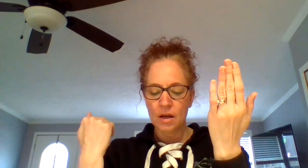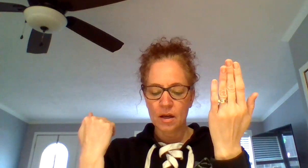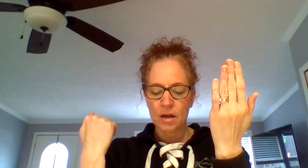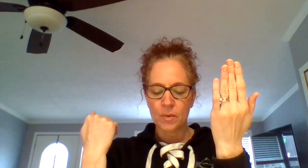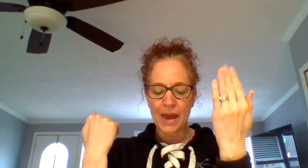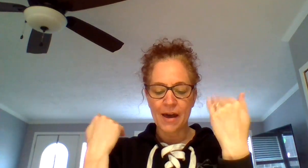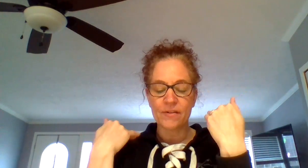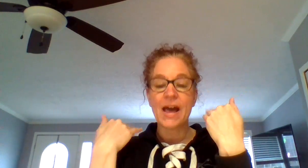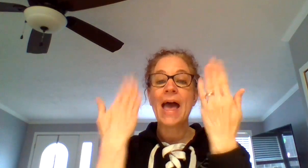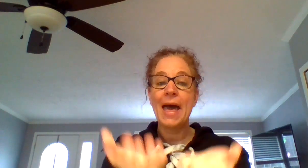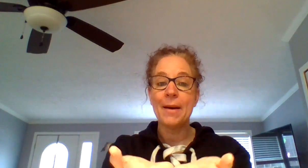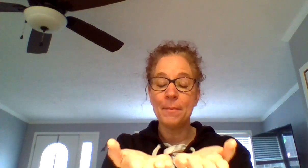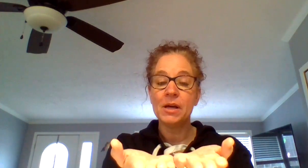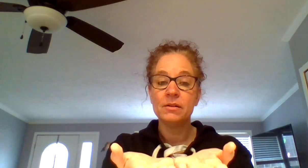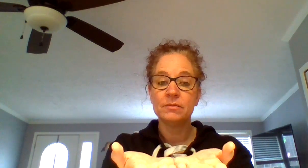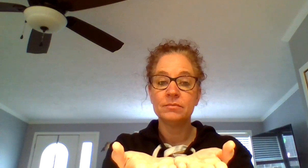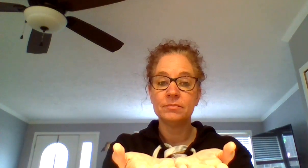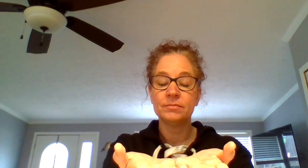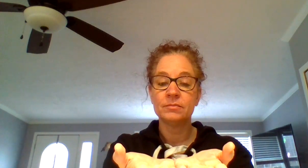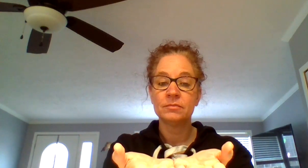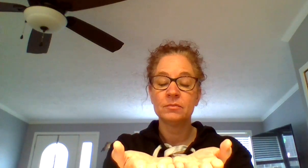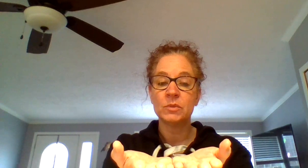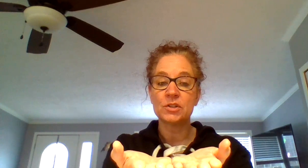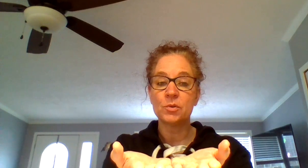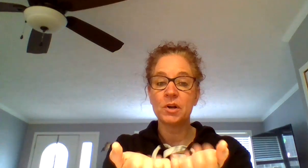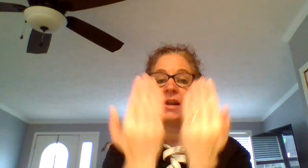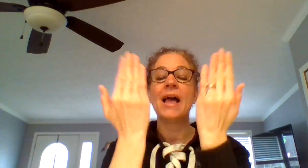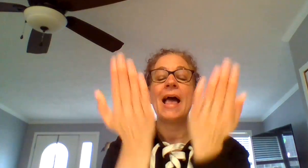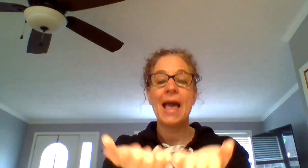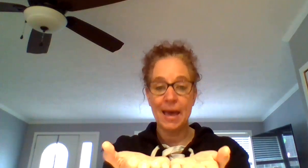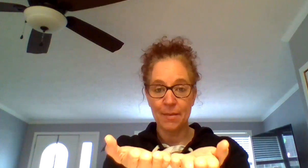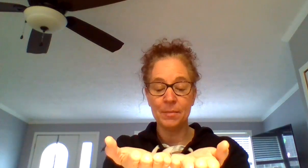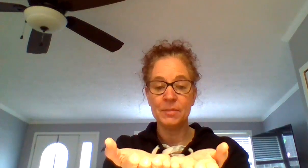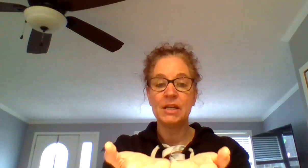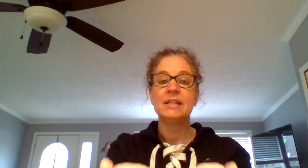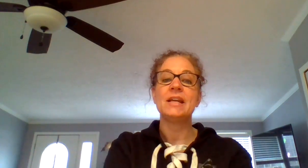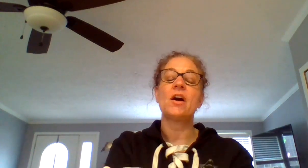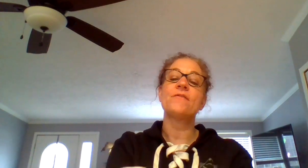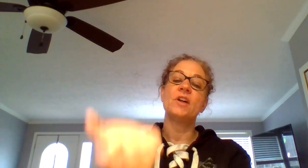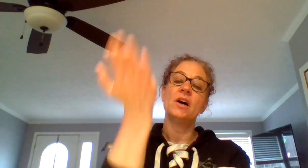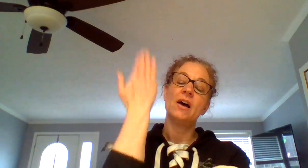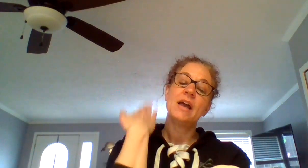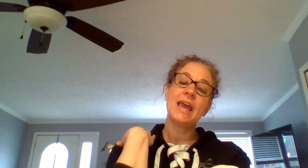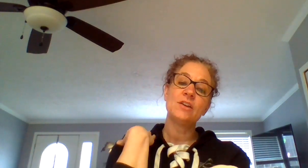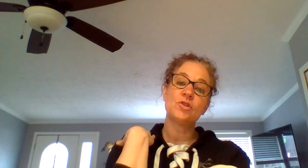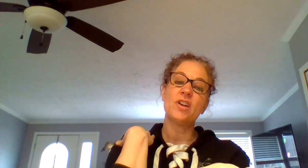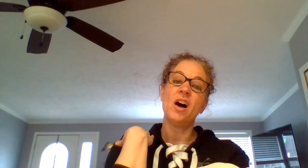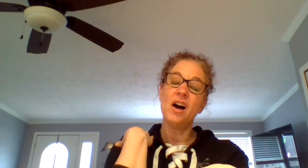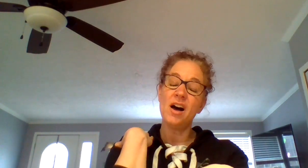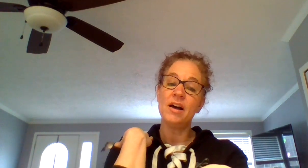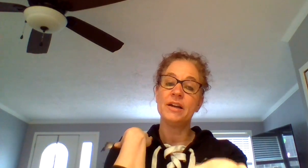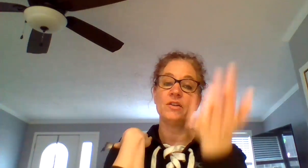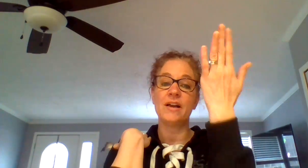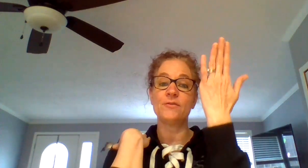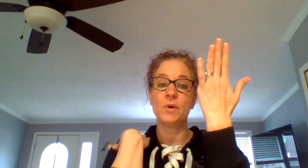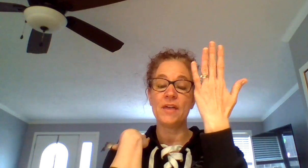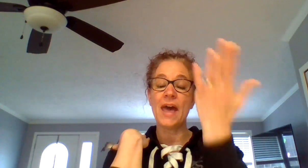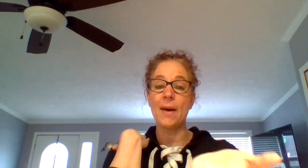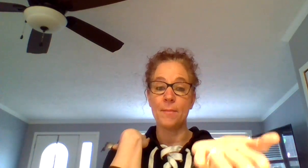We have hem. What's the word? Hem. Take off the H or the H and you're left with M.